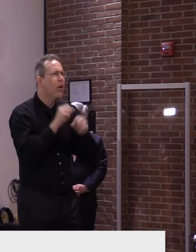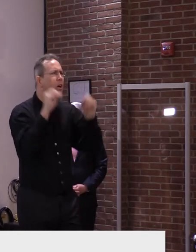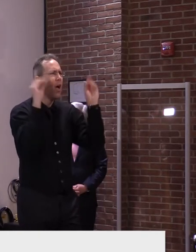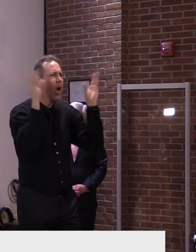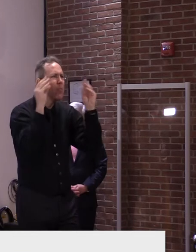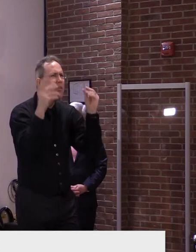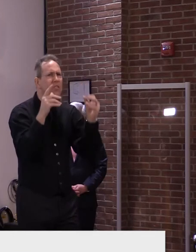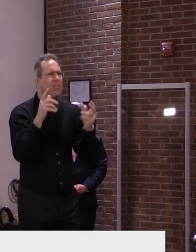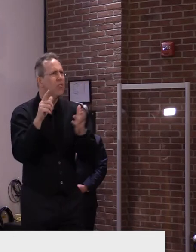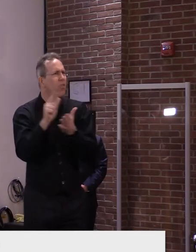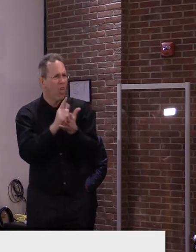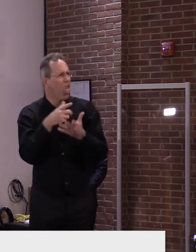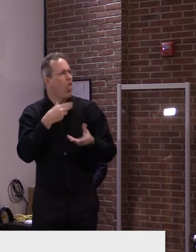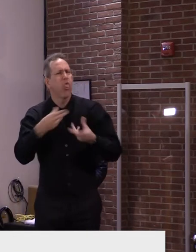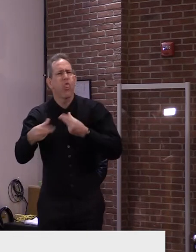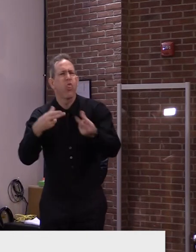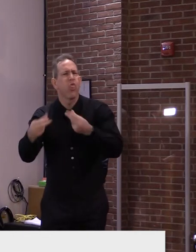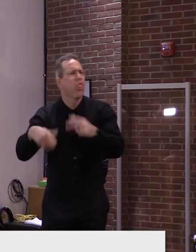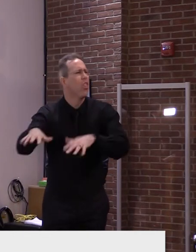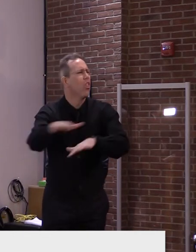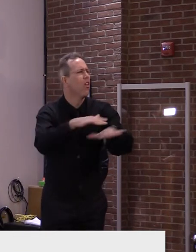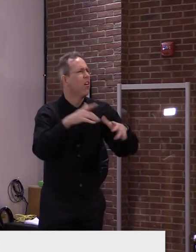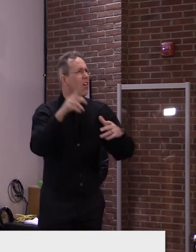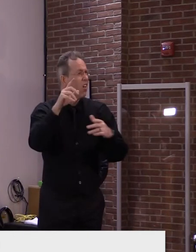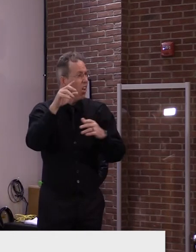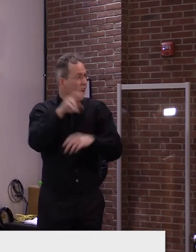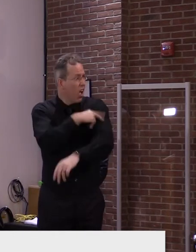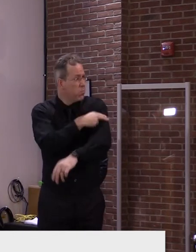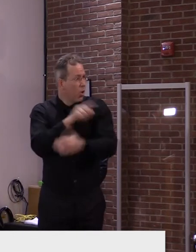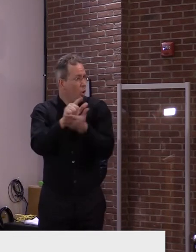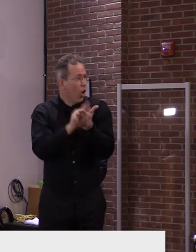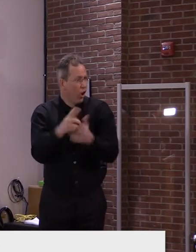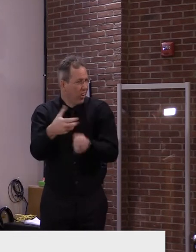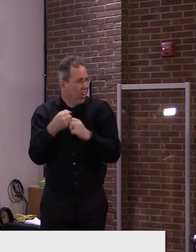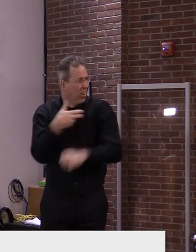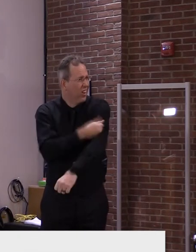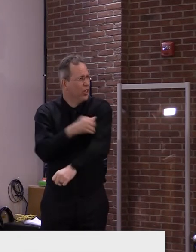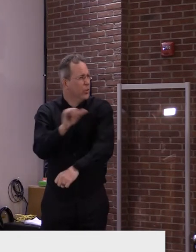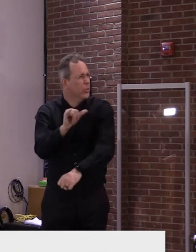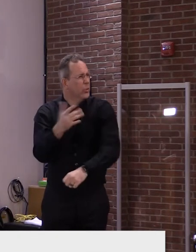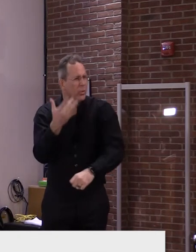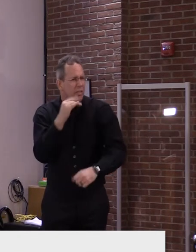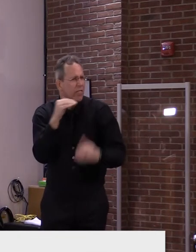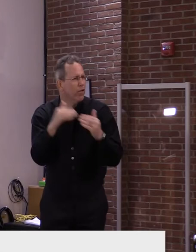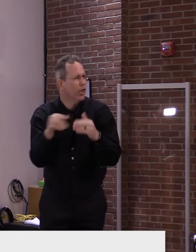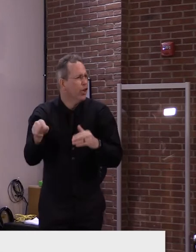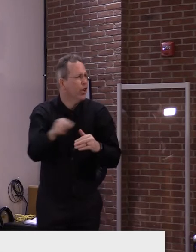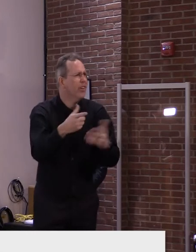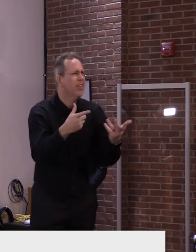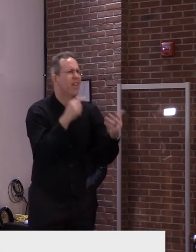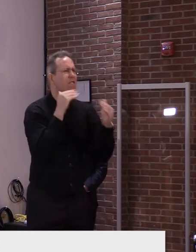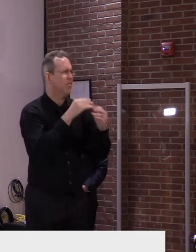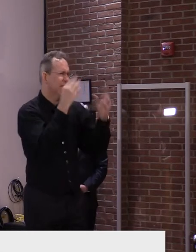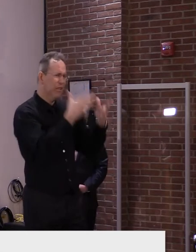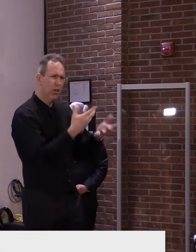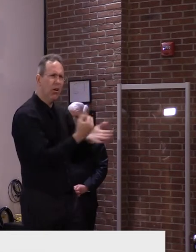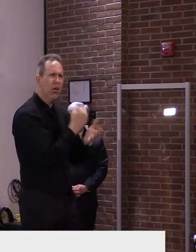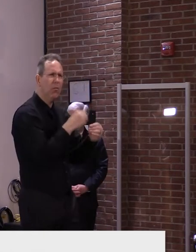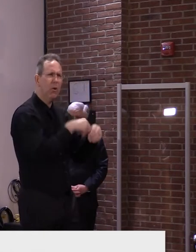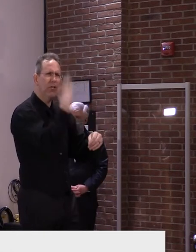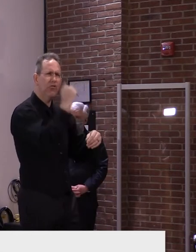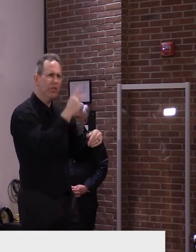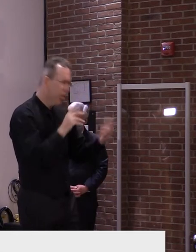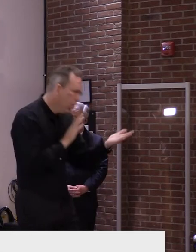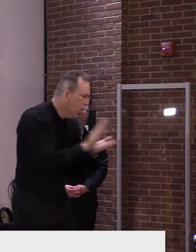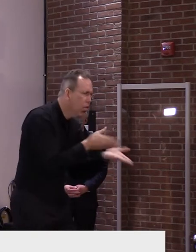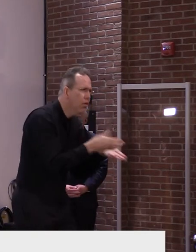you know, I get to see a target date for teachers that are out on the front lines and certainly probably goes to